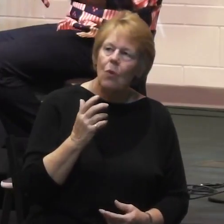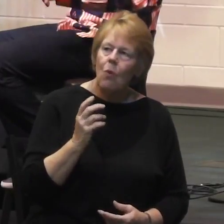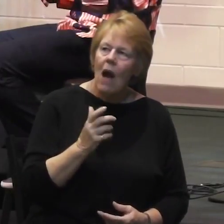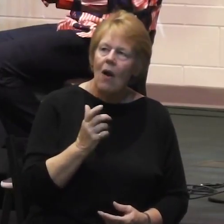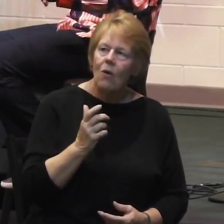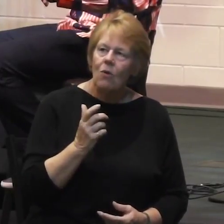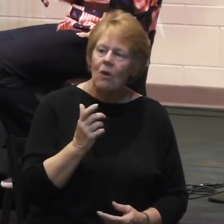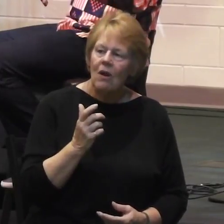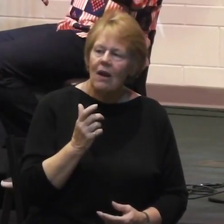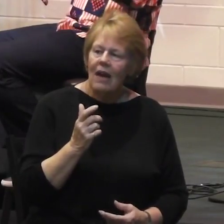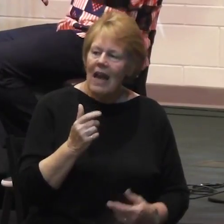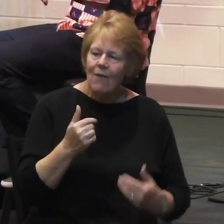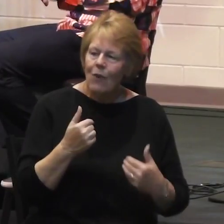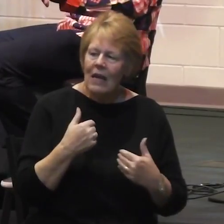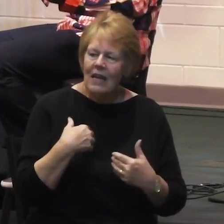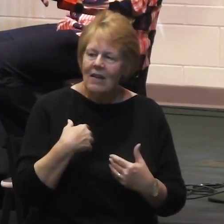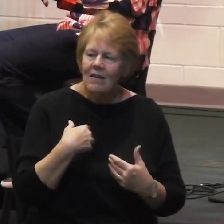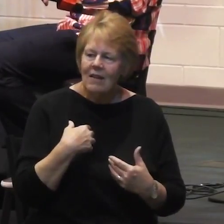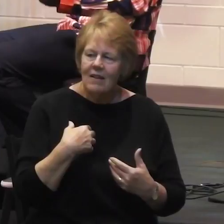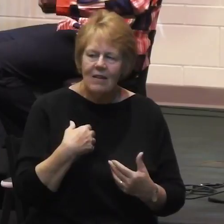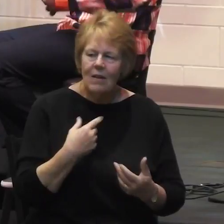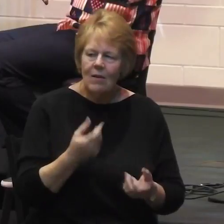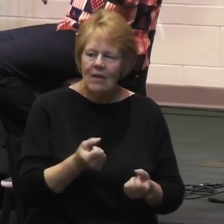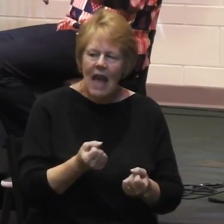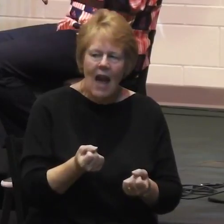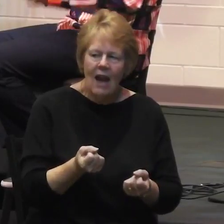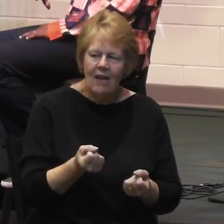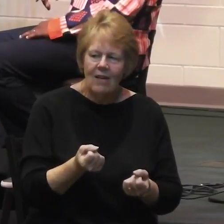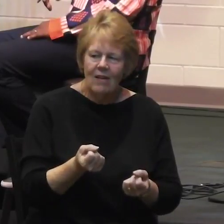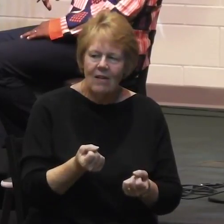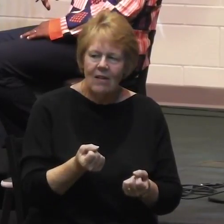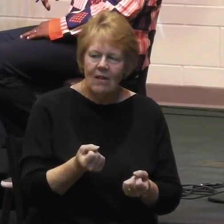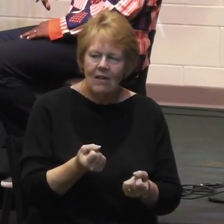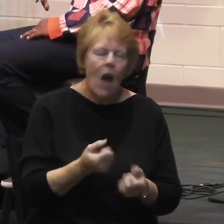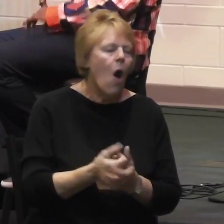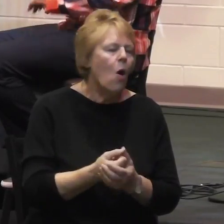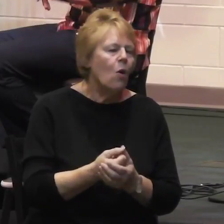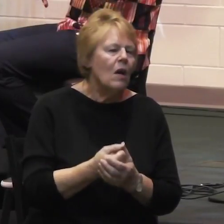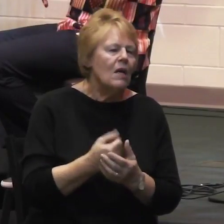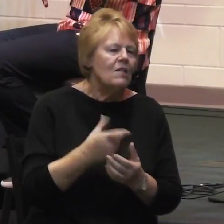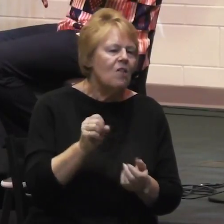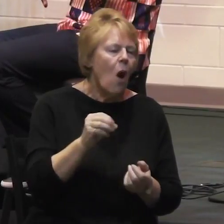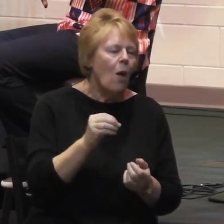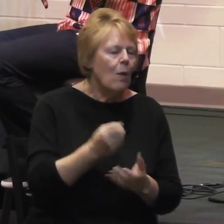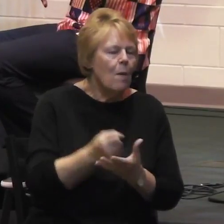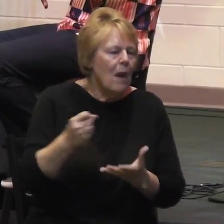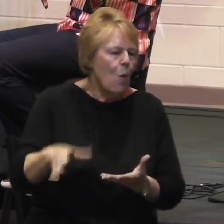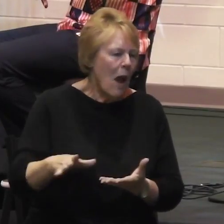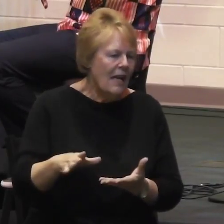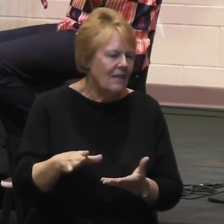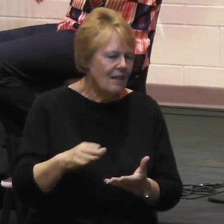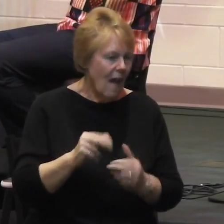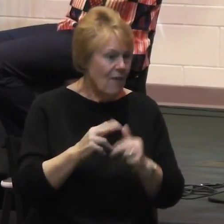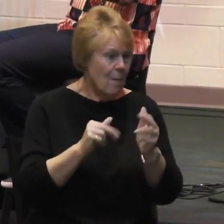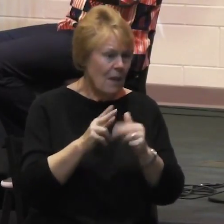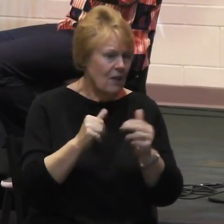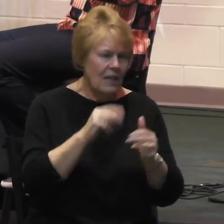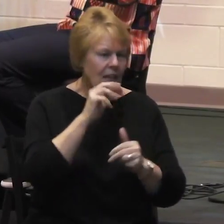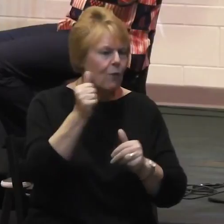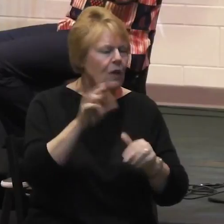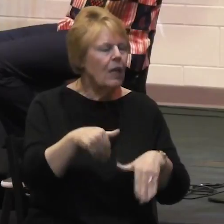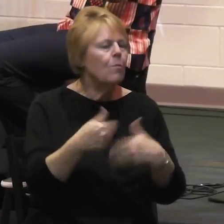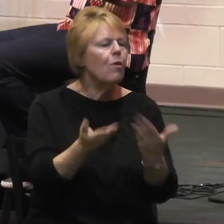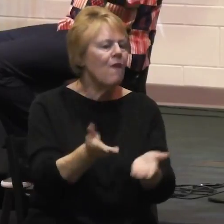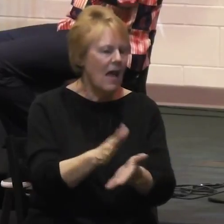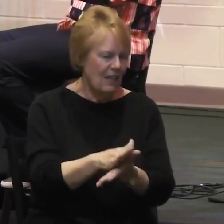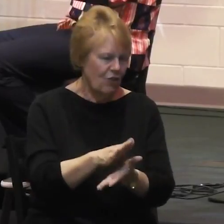available to minister to children and is only used over the weekend. So we decided to begin a school because in the area that we are in, it's so densely